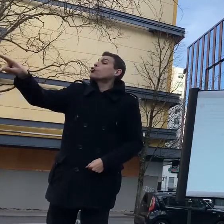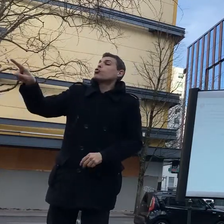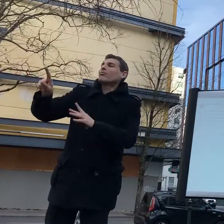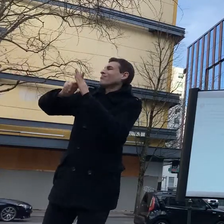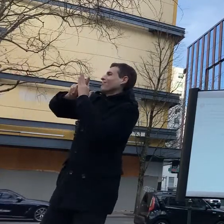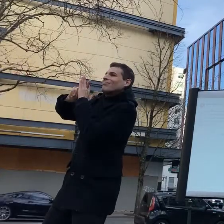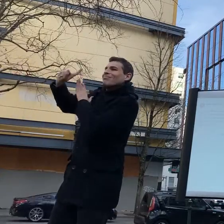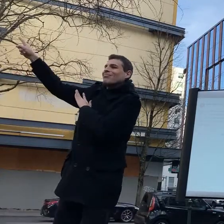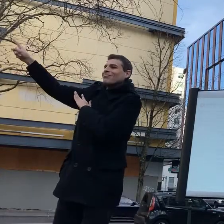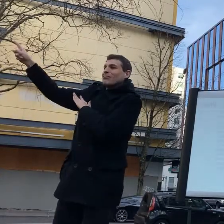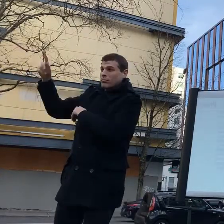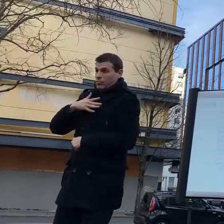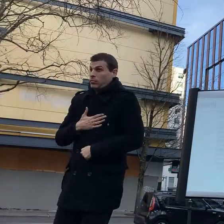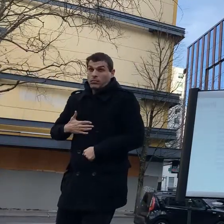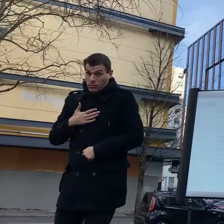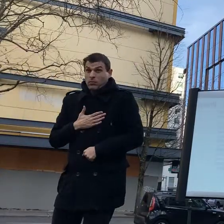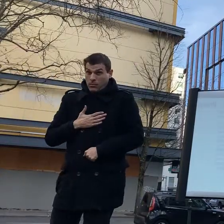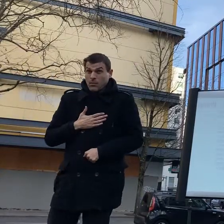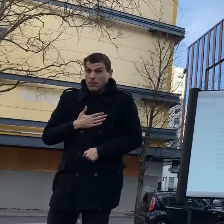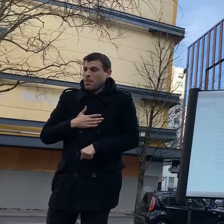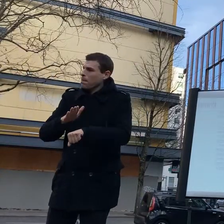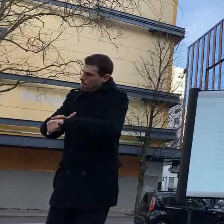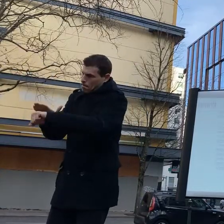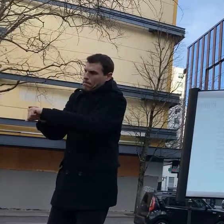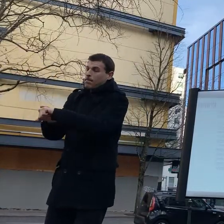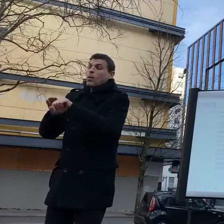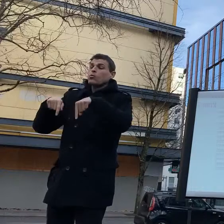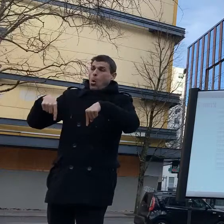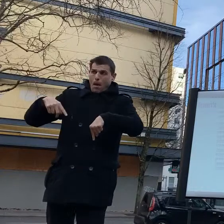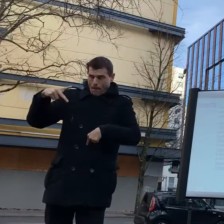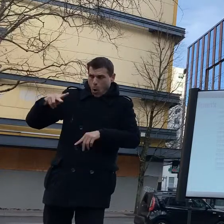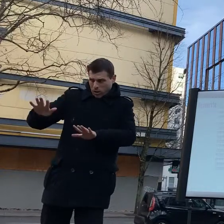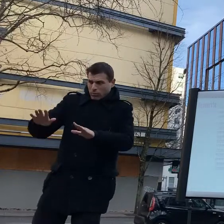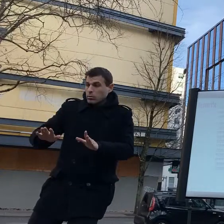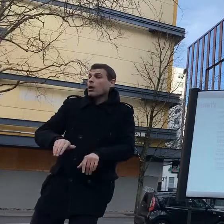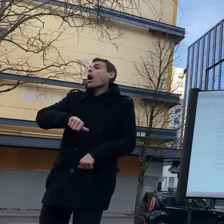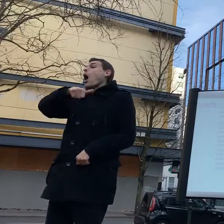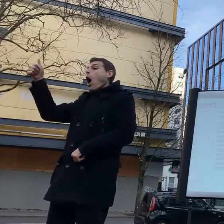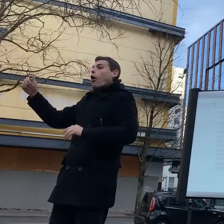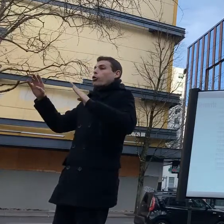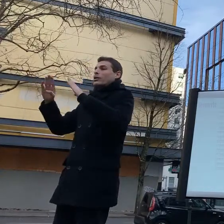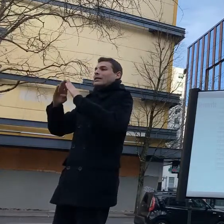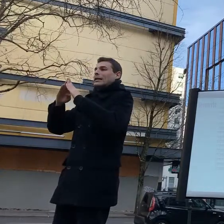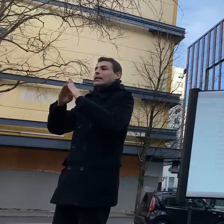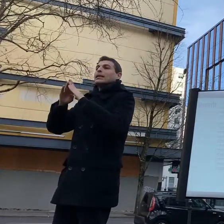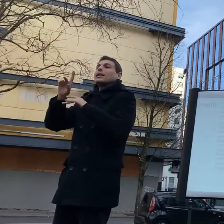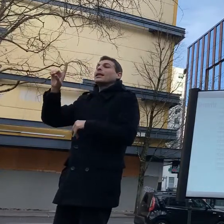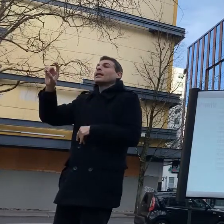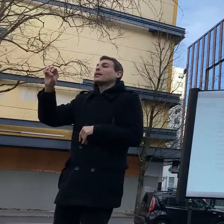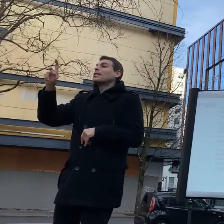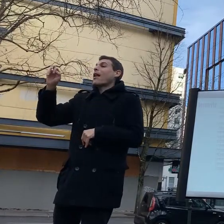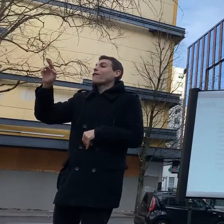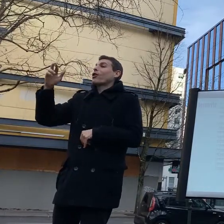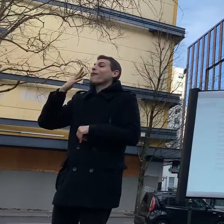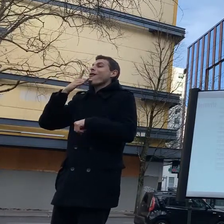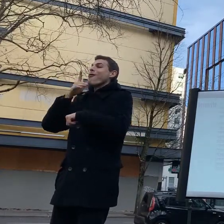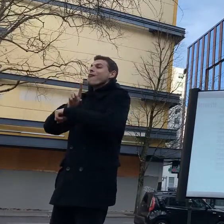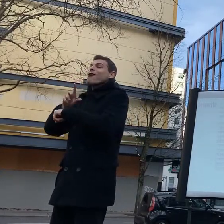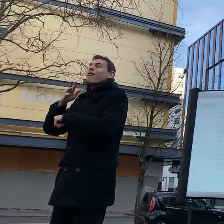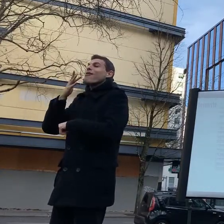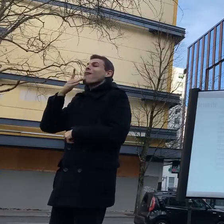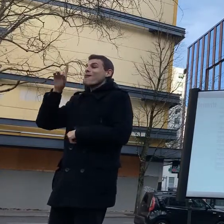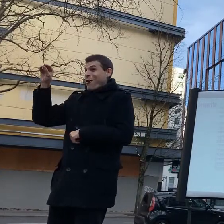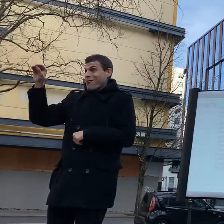department got a a bid for a vast armory of weapons